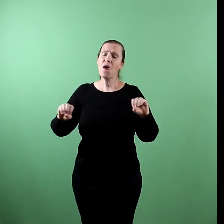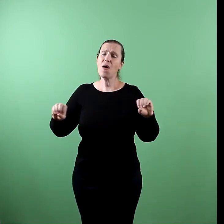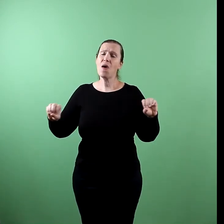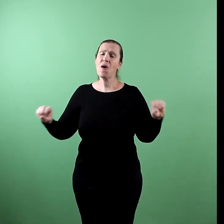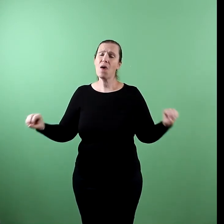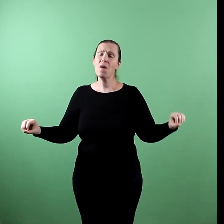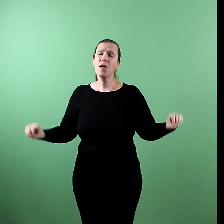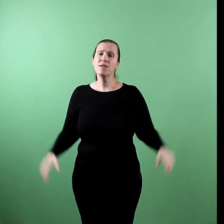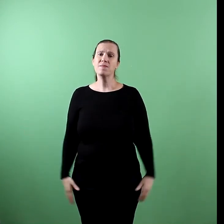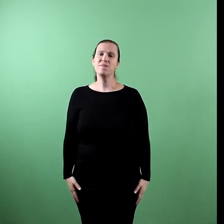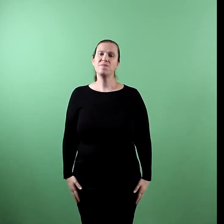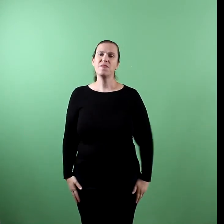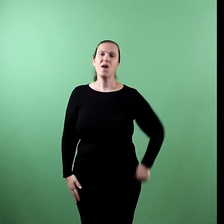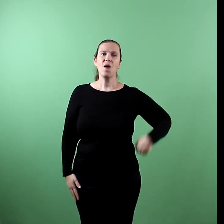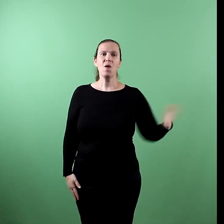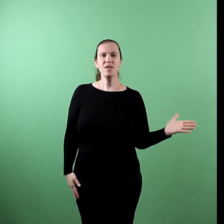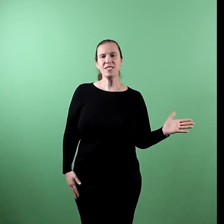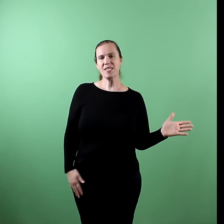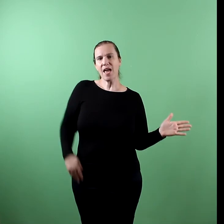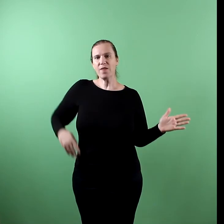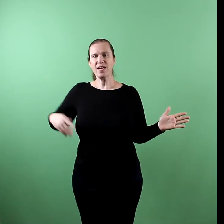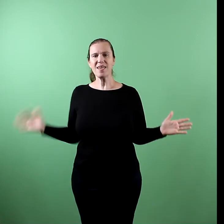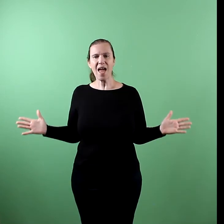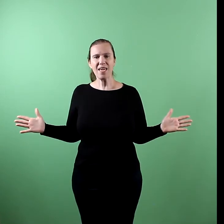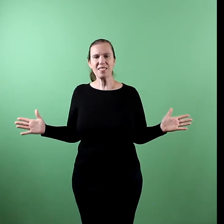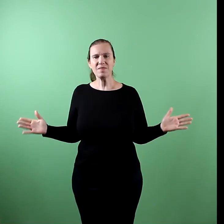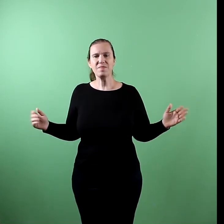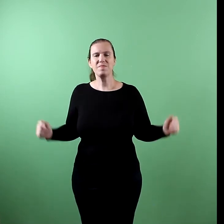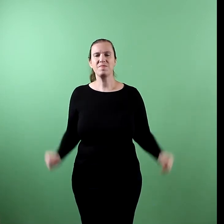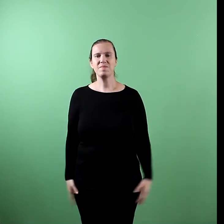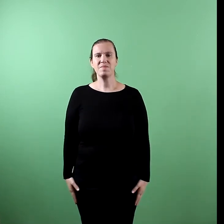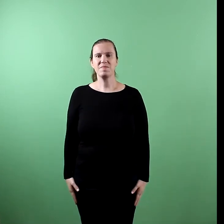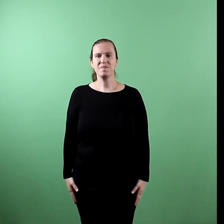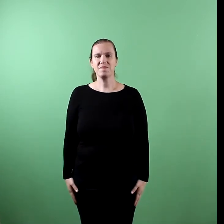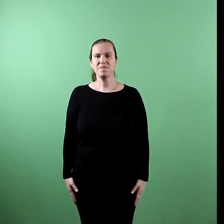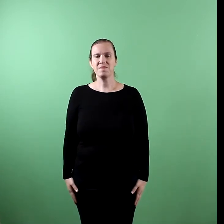ordinary night.